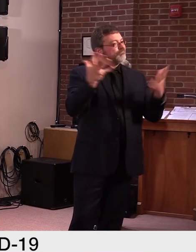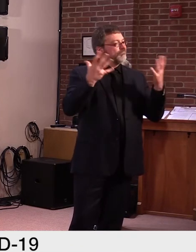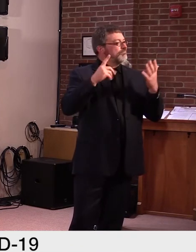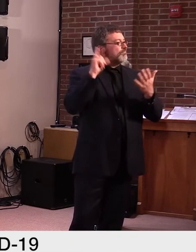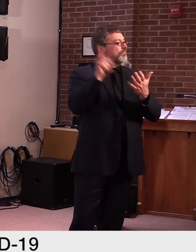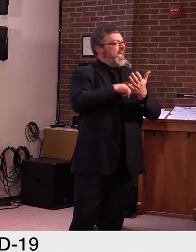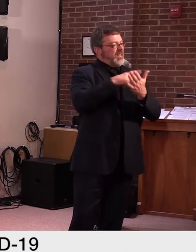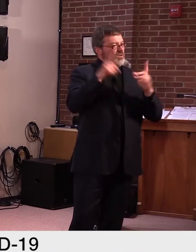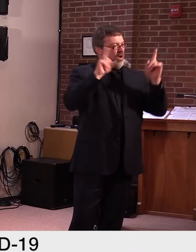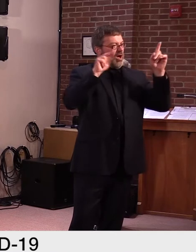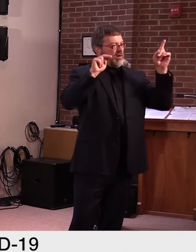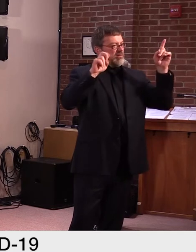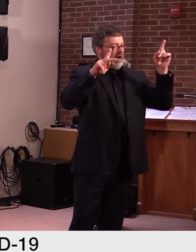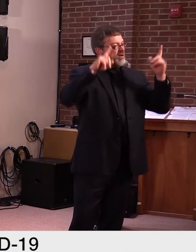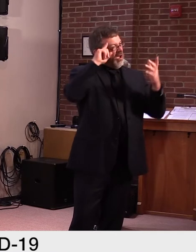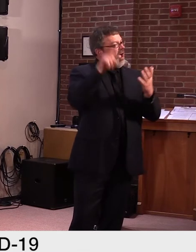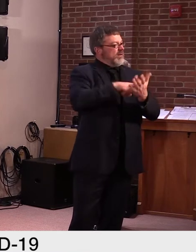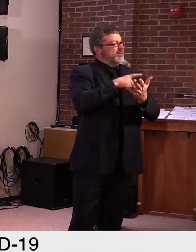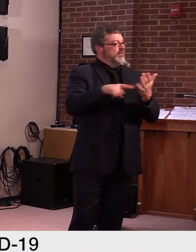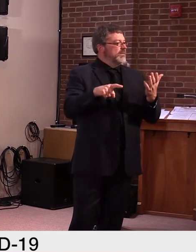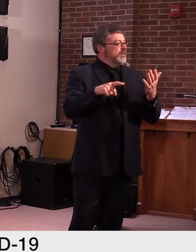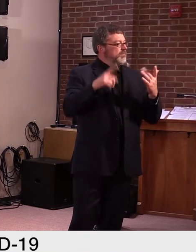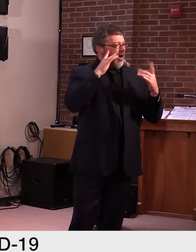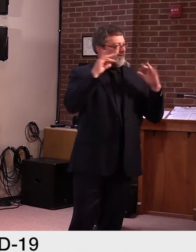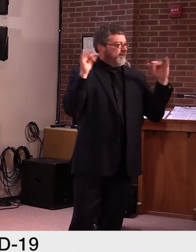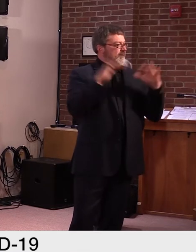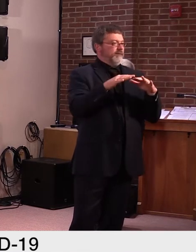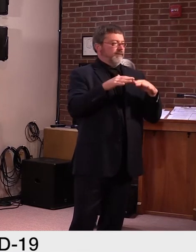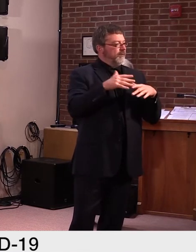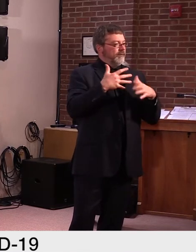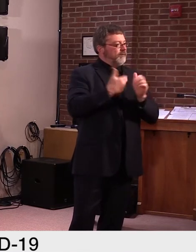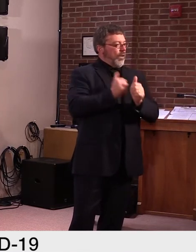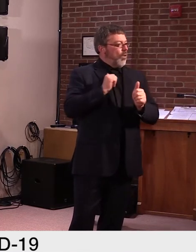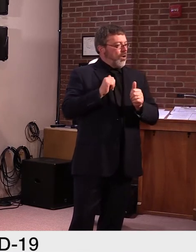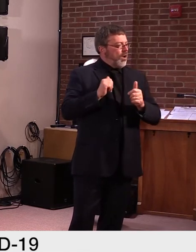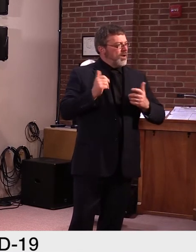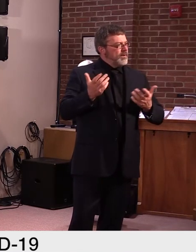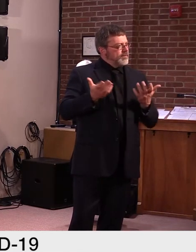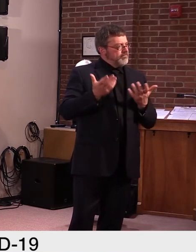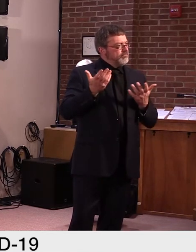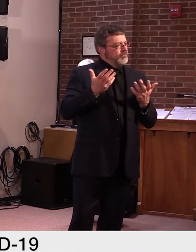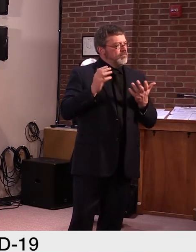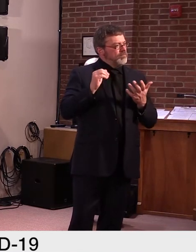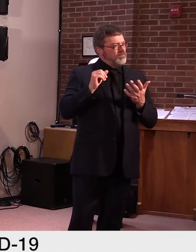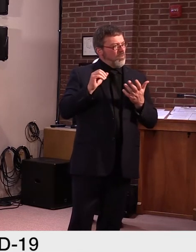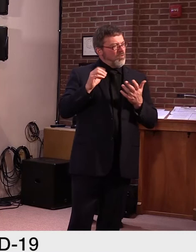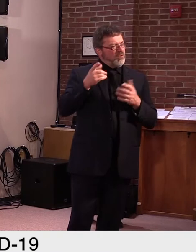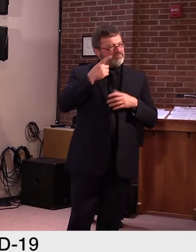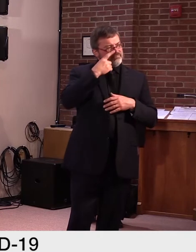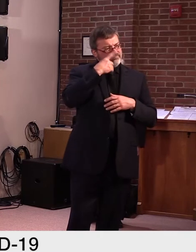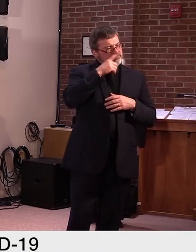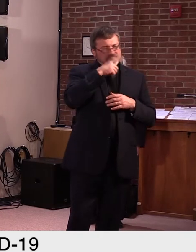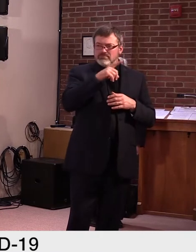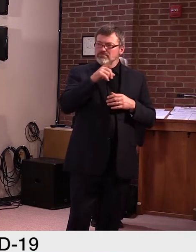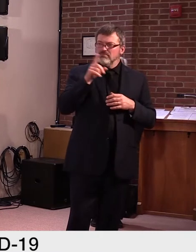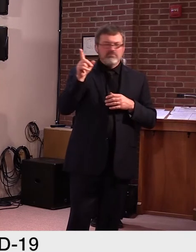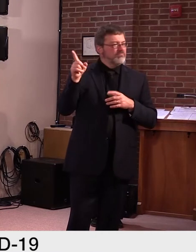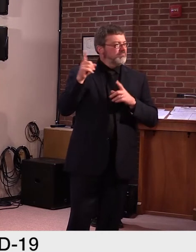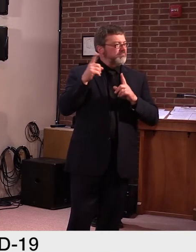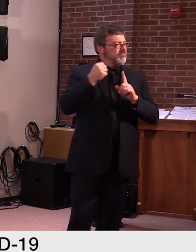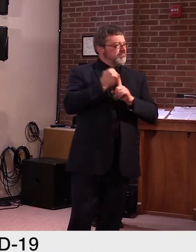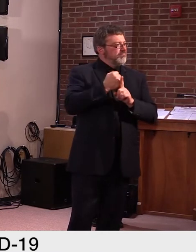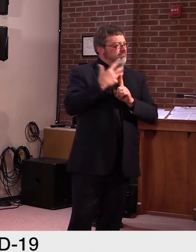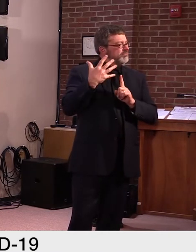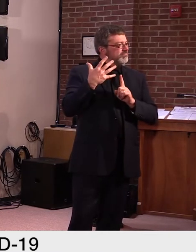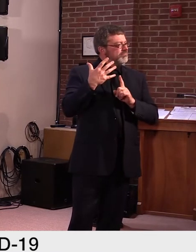systems, and the status of the reform efforts. Uh, can you just outline your position on how you think trail systems should be governed